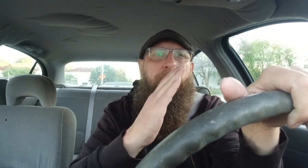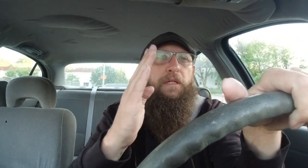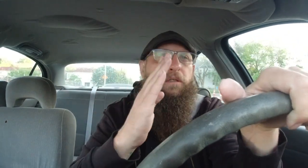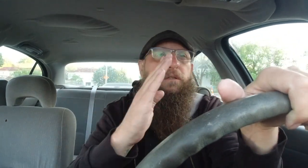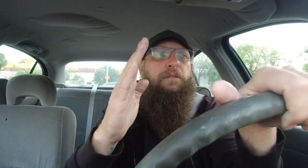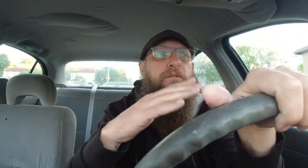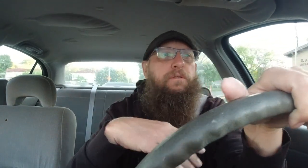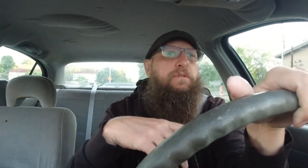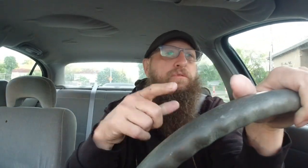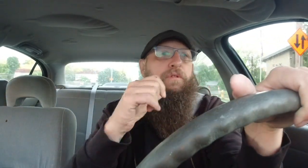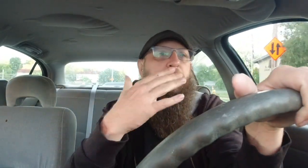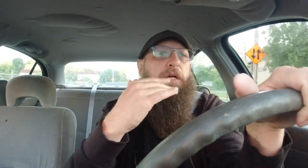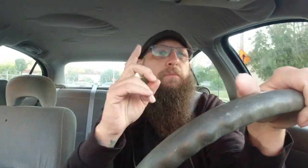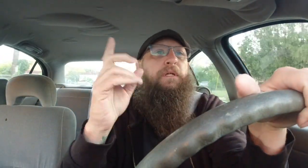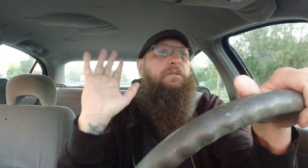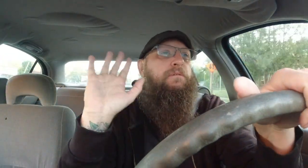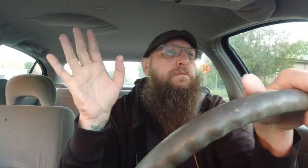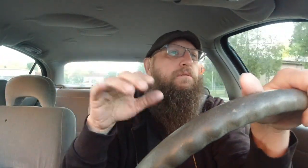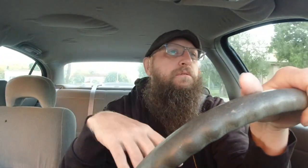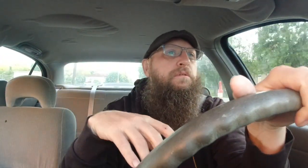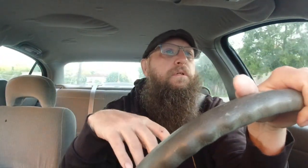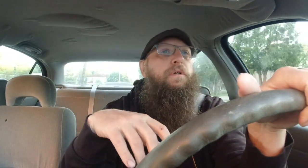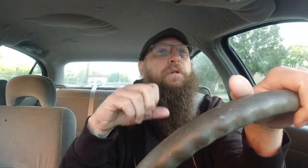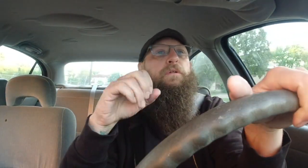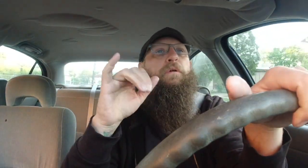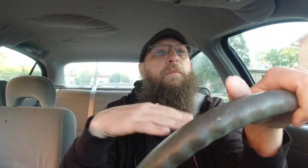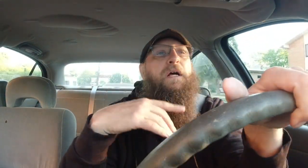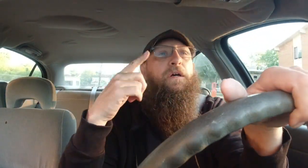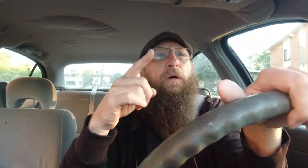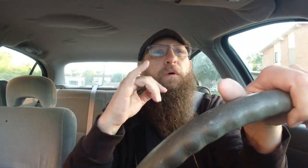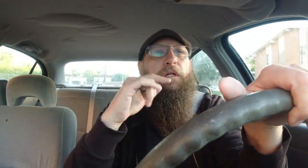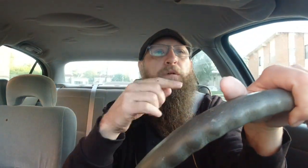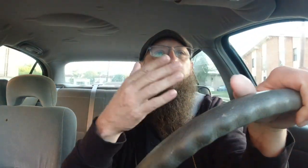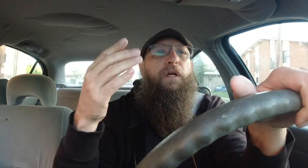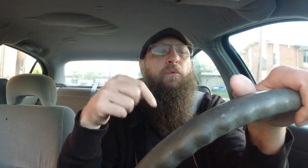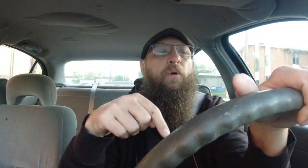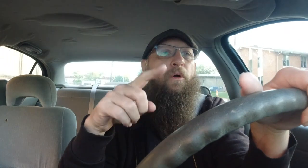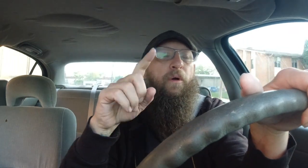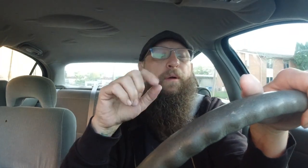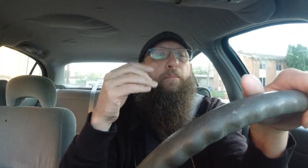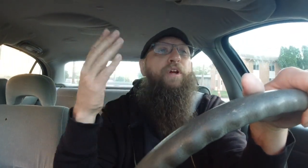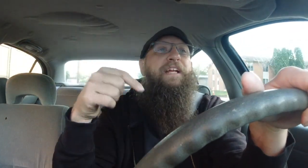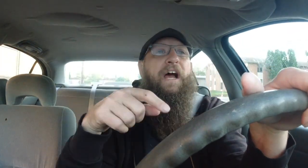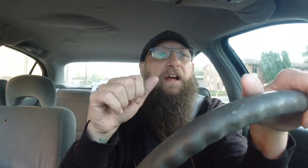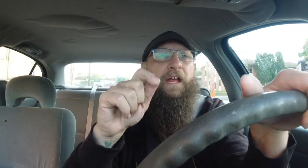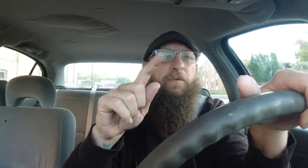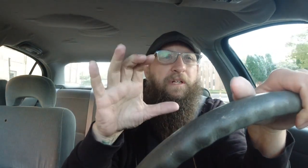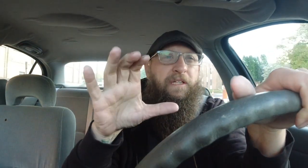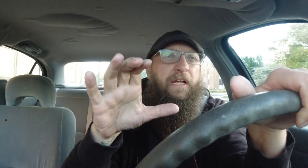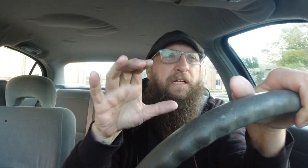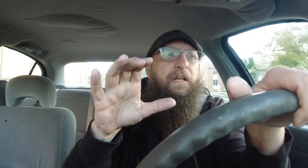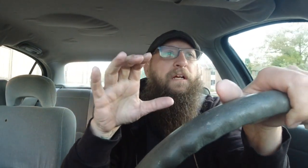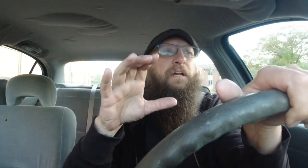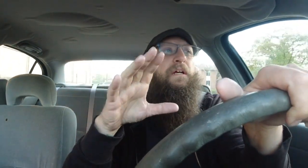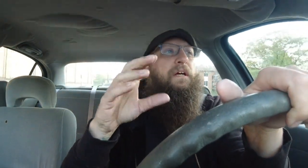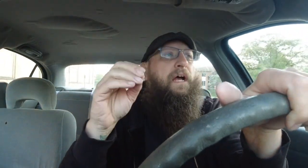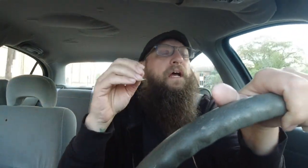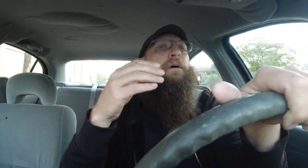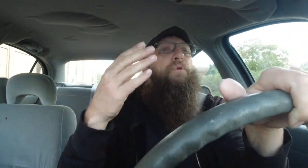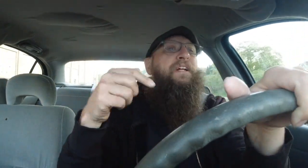not diabetes so my goal is to bring one bring down a1c and bring